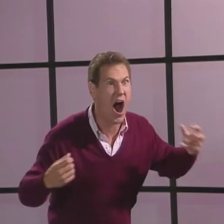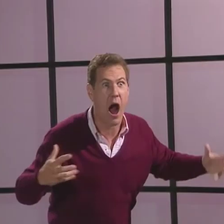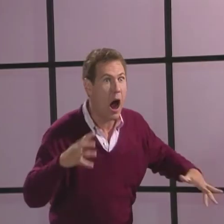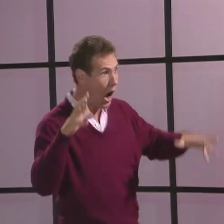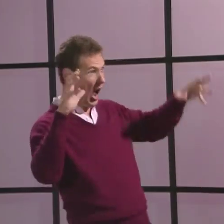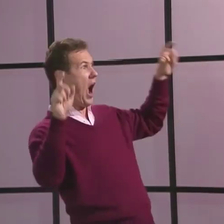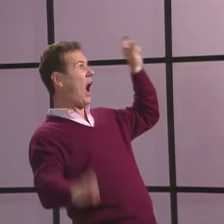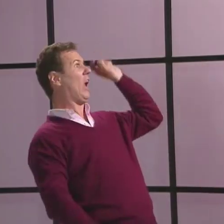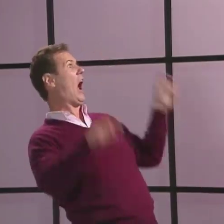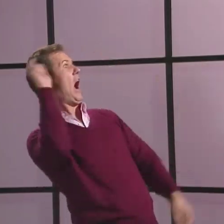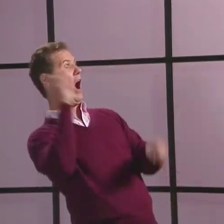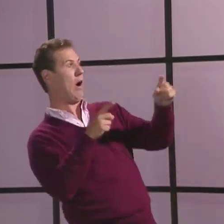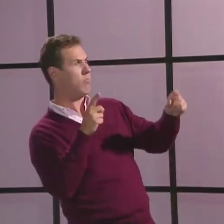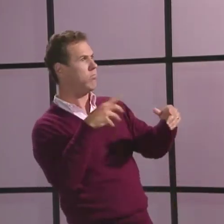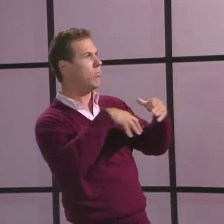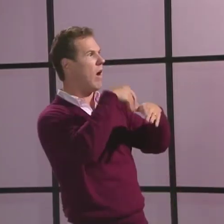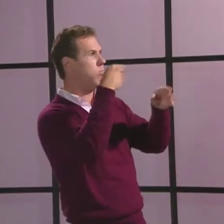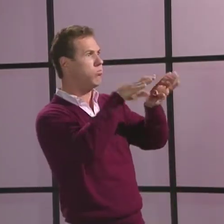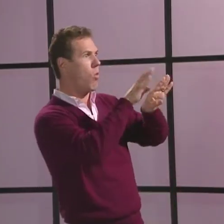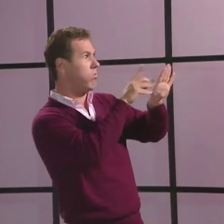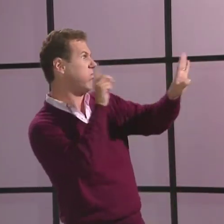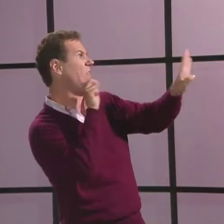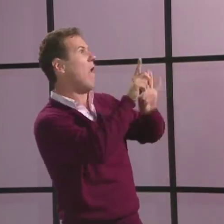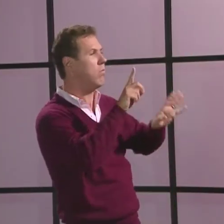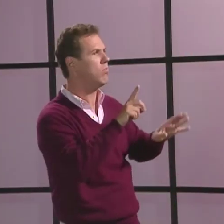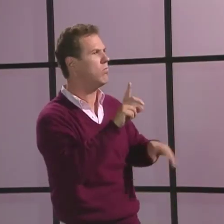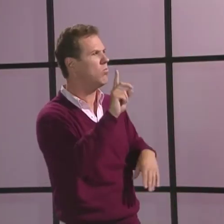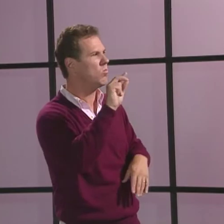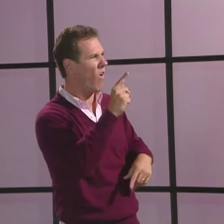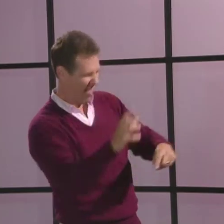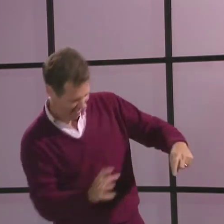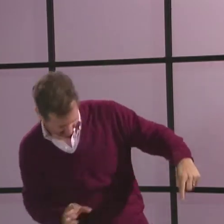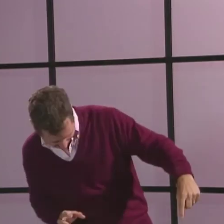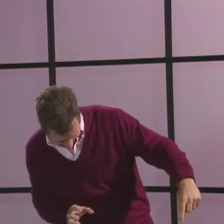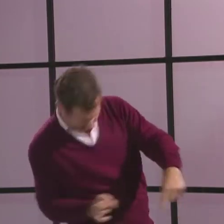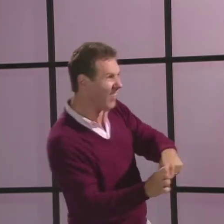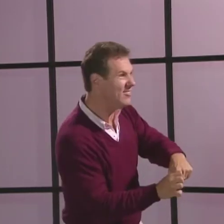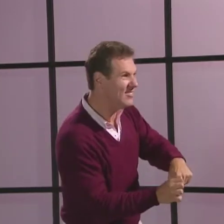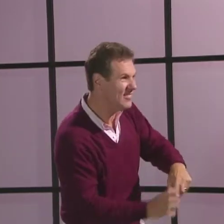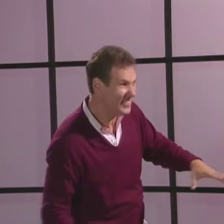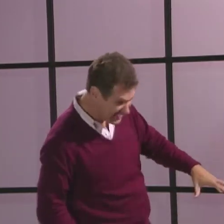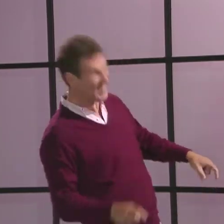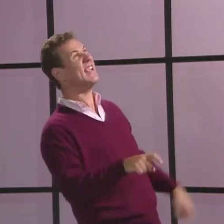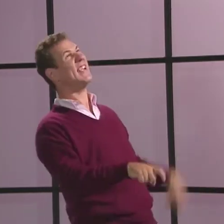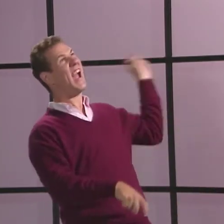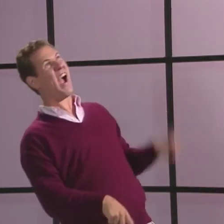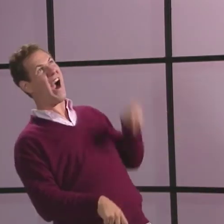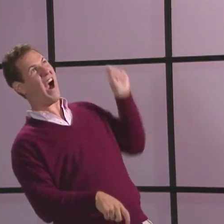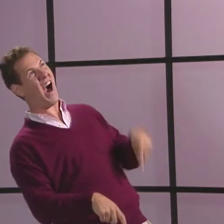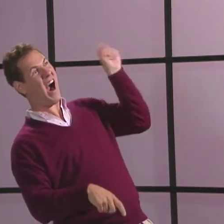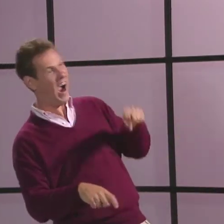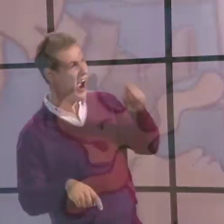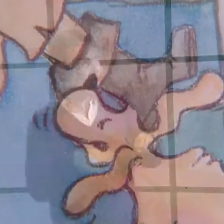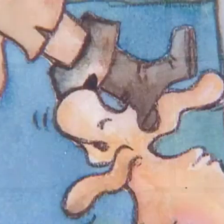As the robber was fleeing and running to get to the door, the dog bit him in the leg. The robber hopped around on one foot and tried to run away,